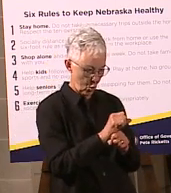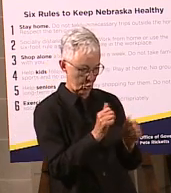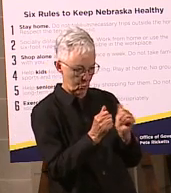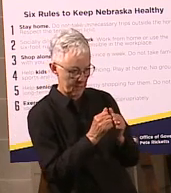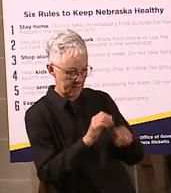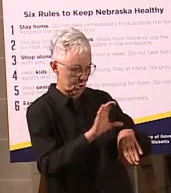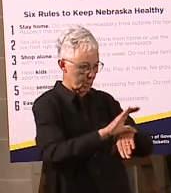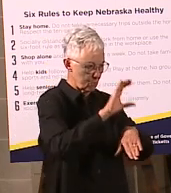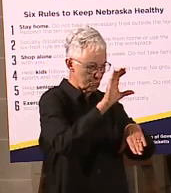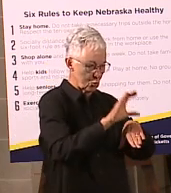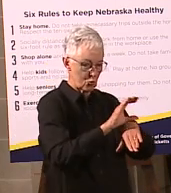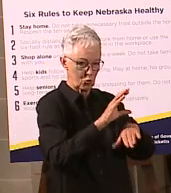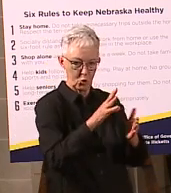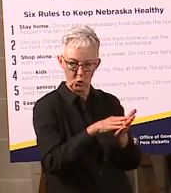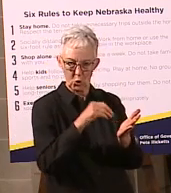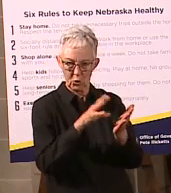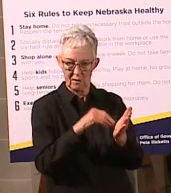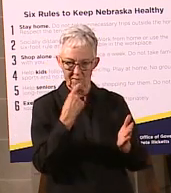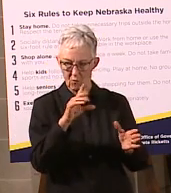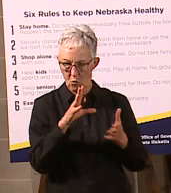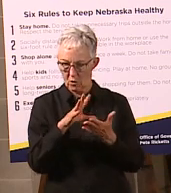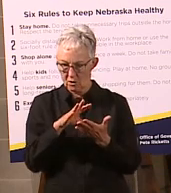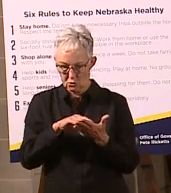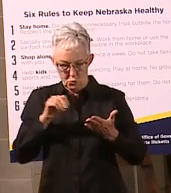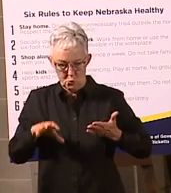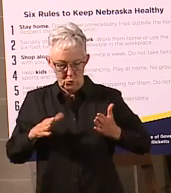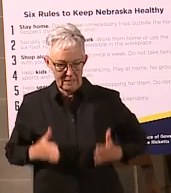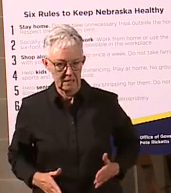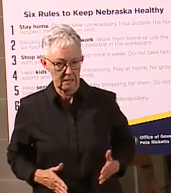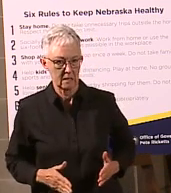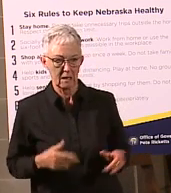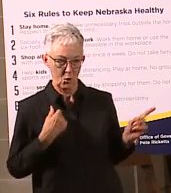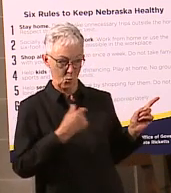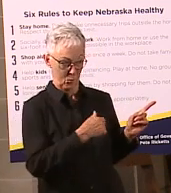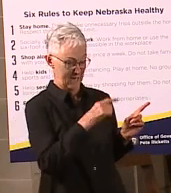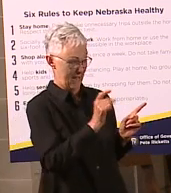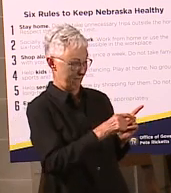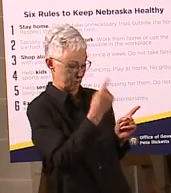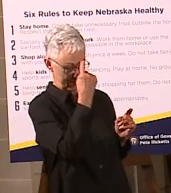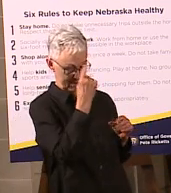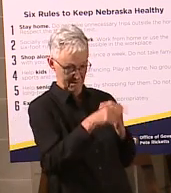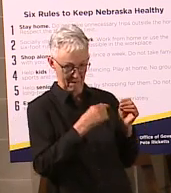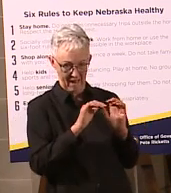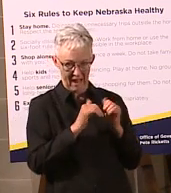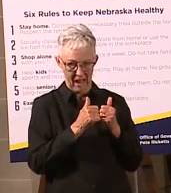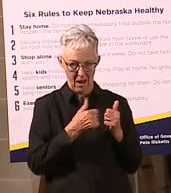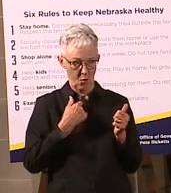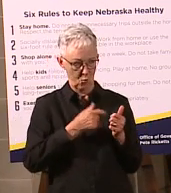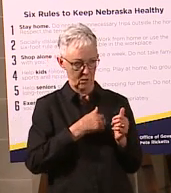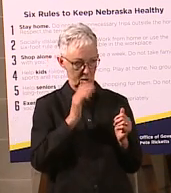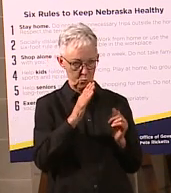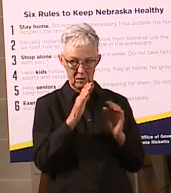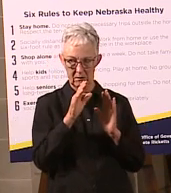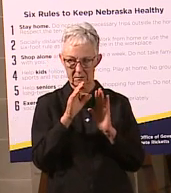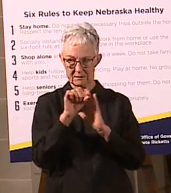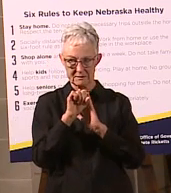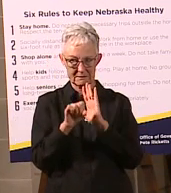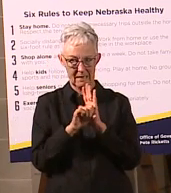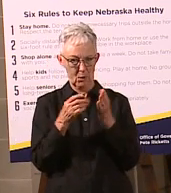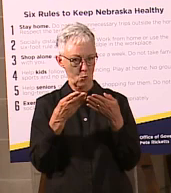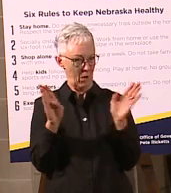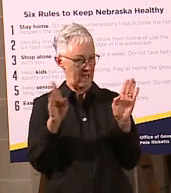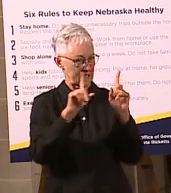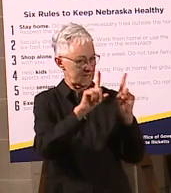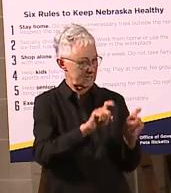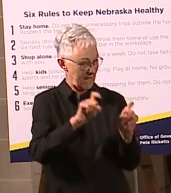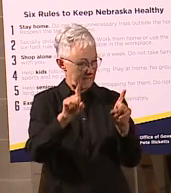but we have to think about assessment differently. And we are going to have to learn what types of gaps might, number one, persist as a result